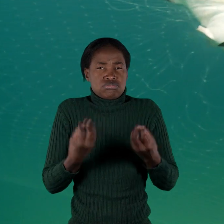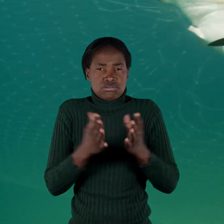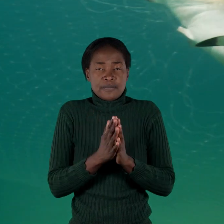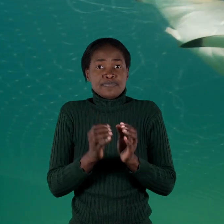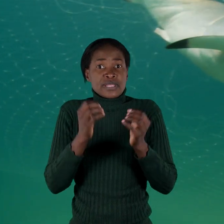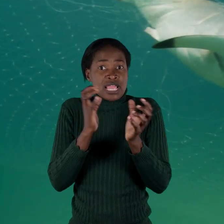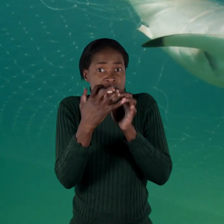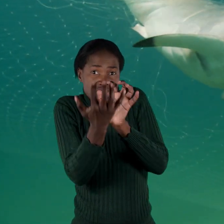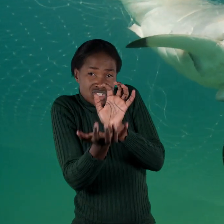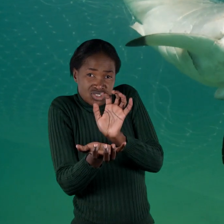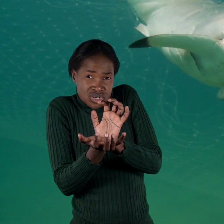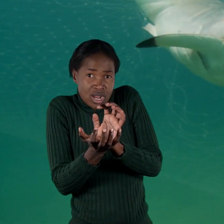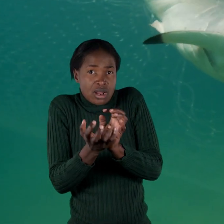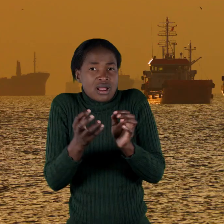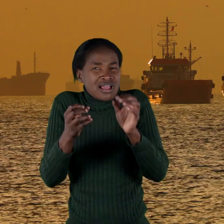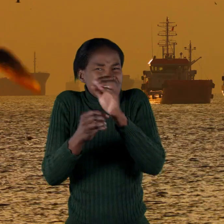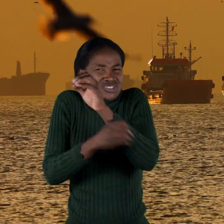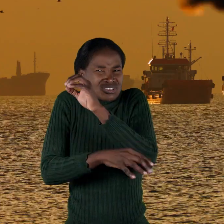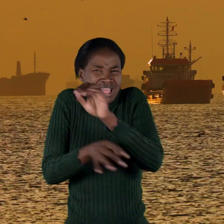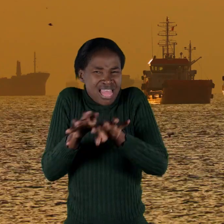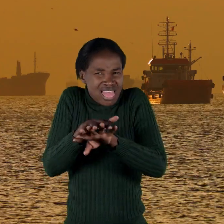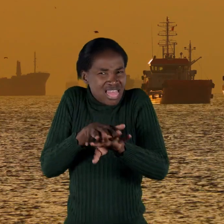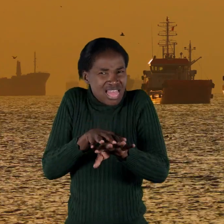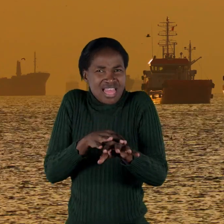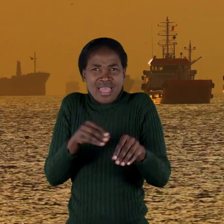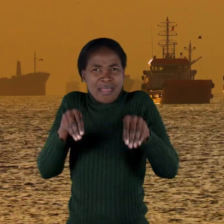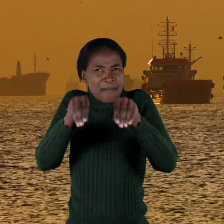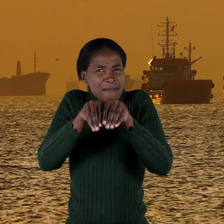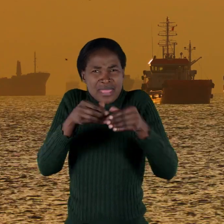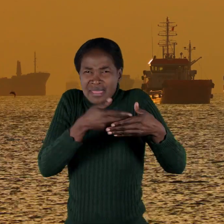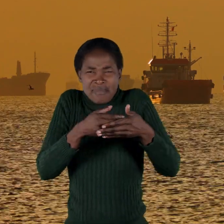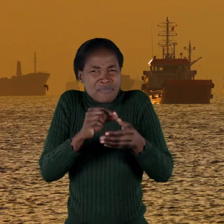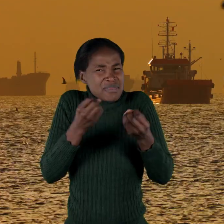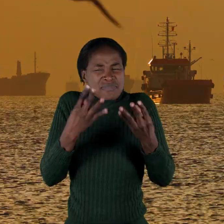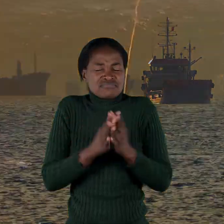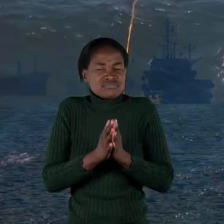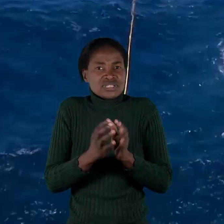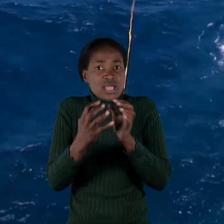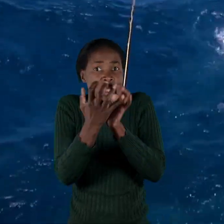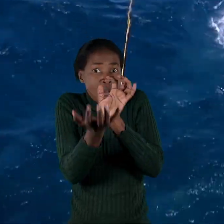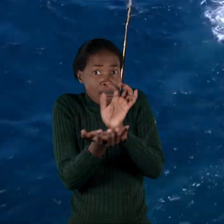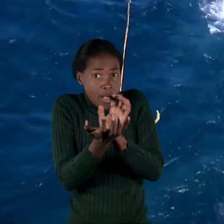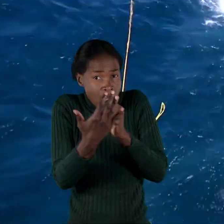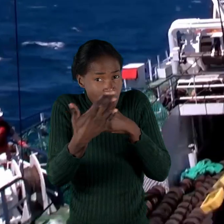because many shark species reproduce very slowly and don't produce lots of babies, many species have become endangered.